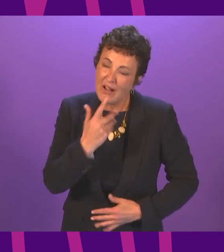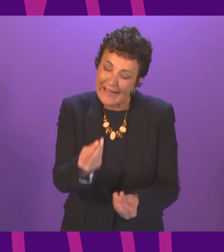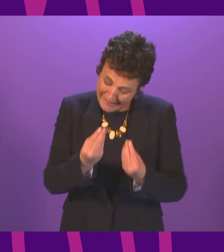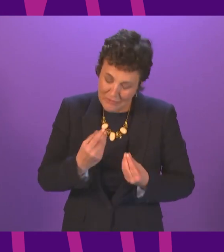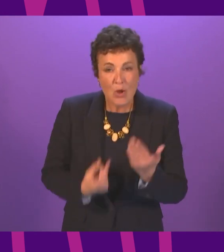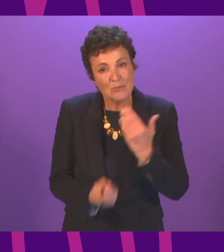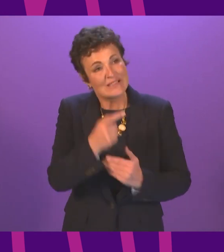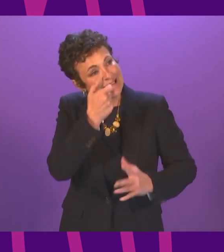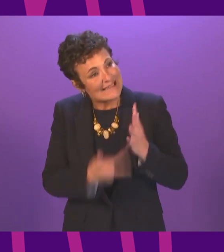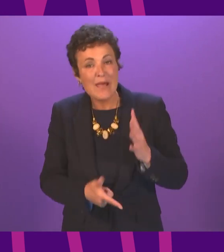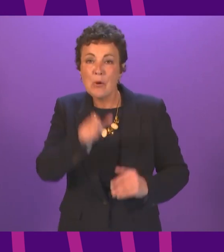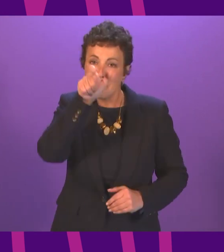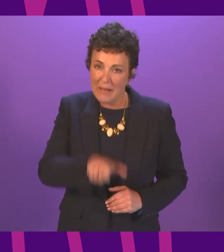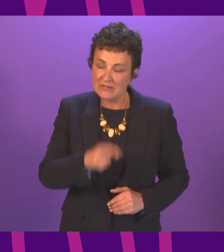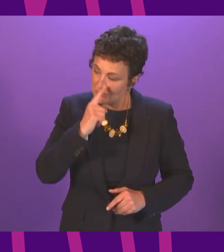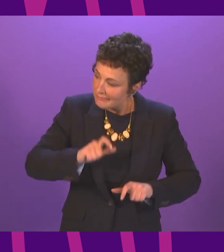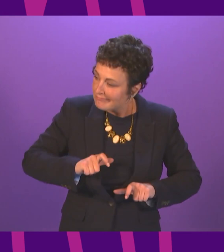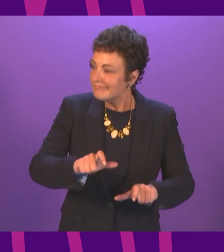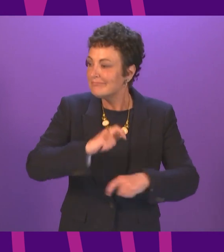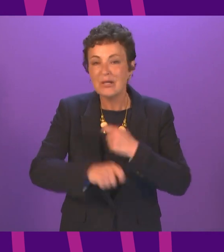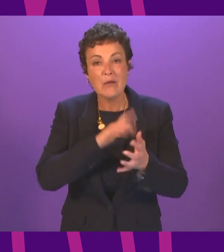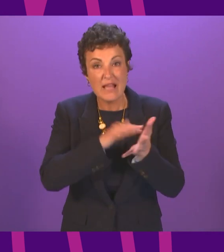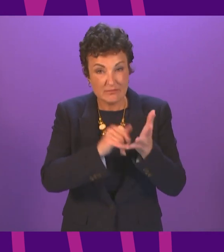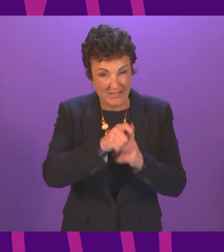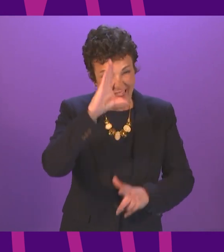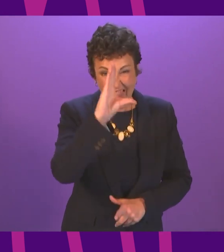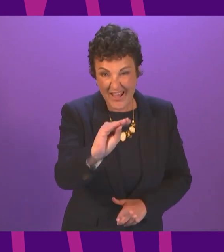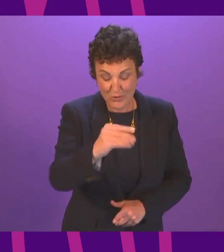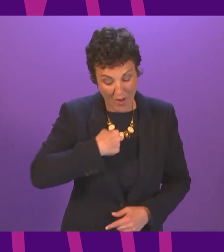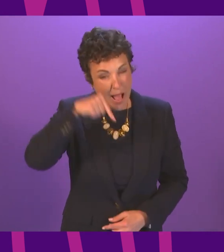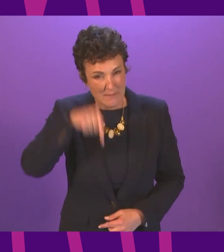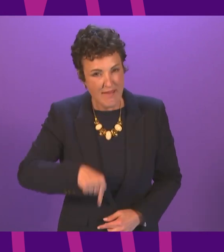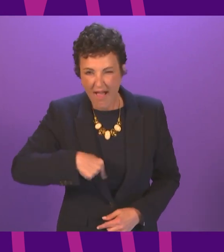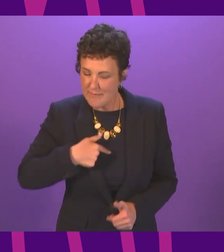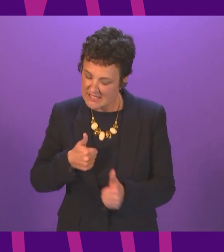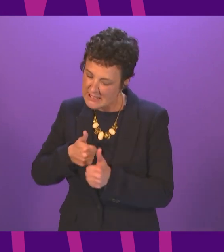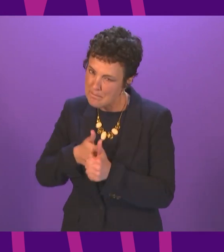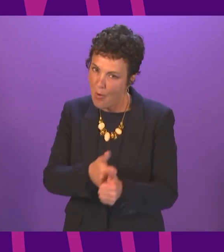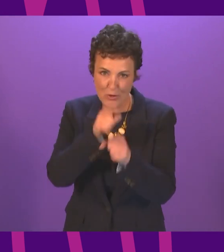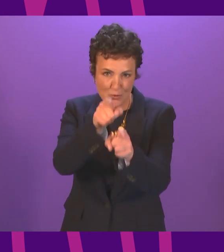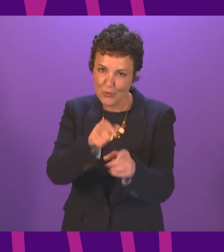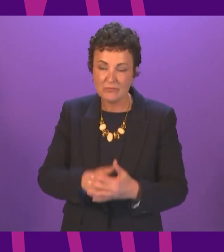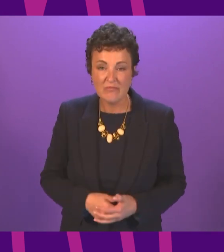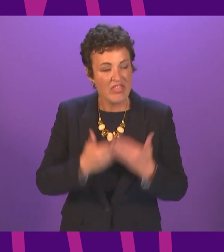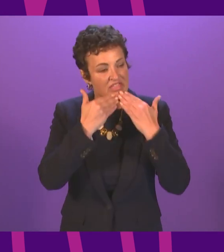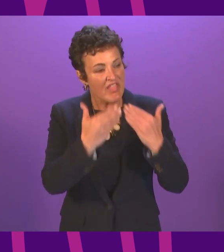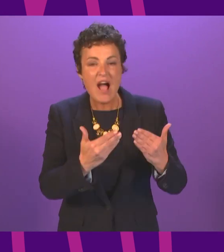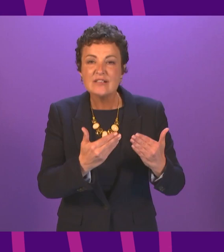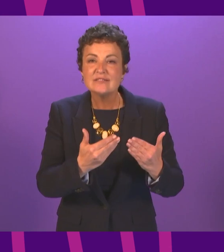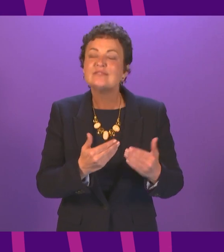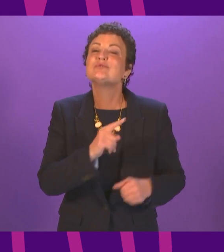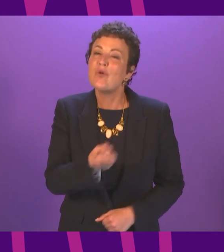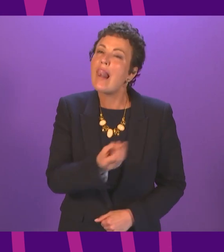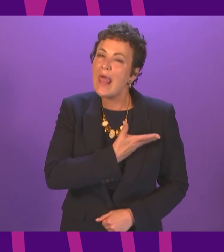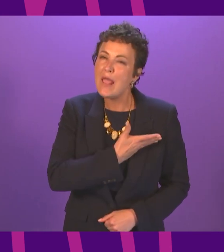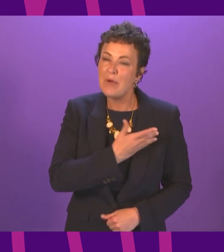I promise that for as long as I am here none of you are on your own thank you too to the Labour party to the people who sat on these